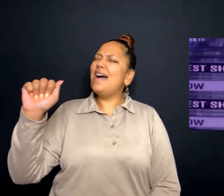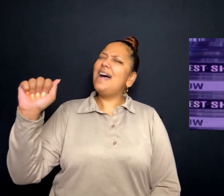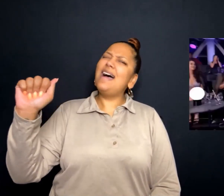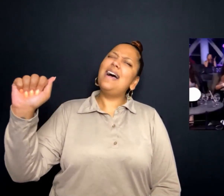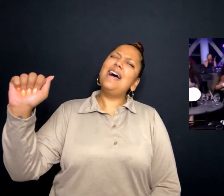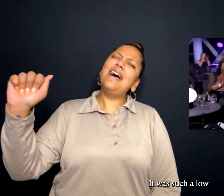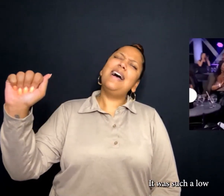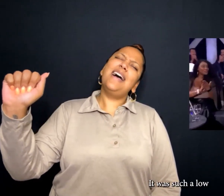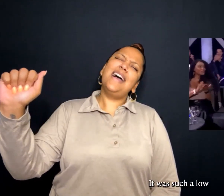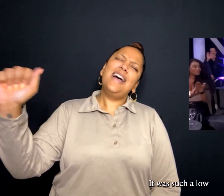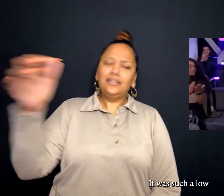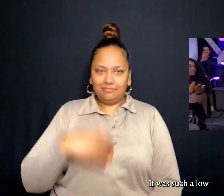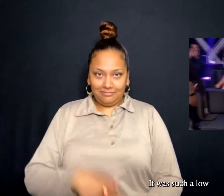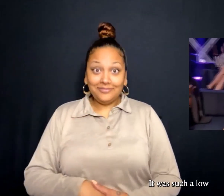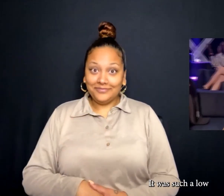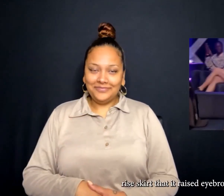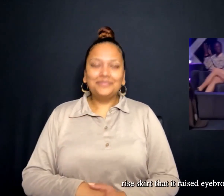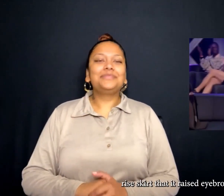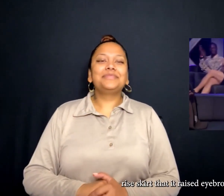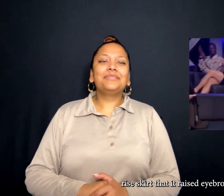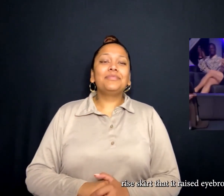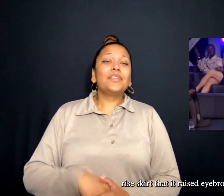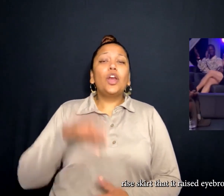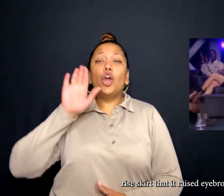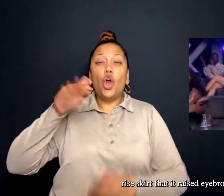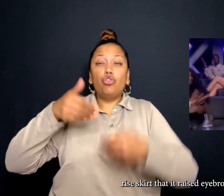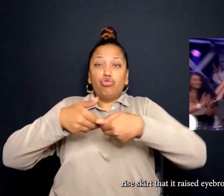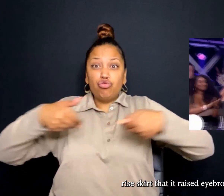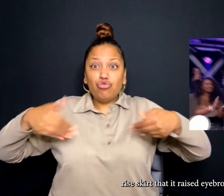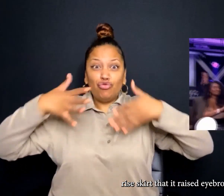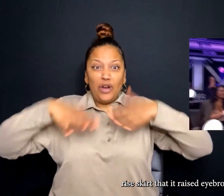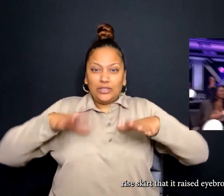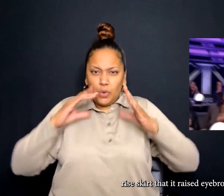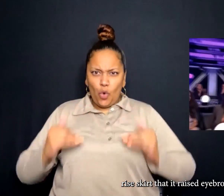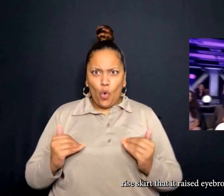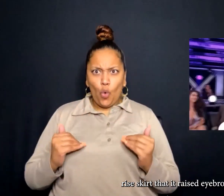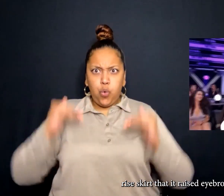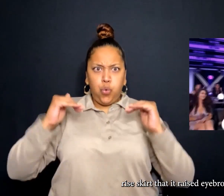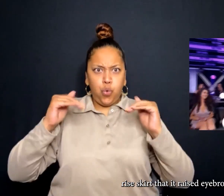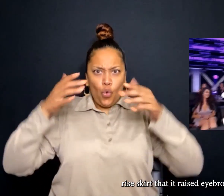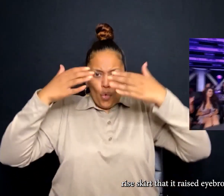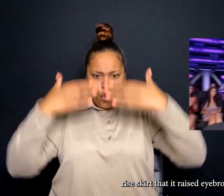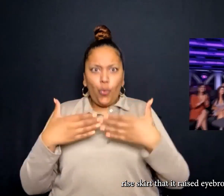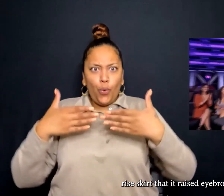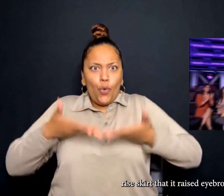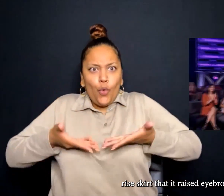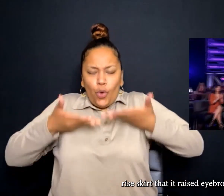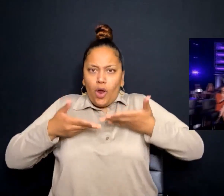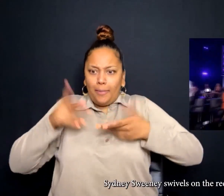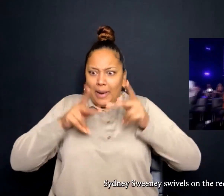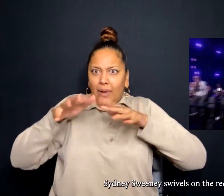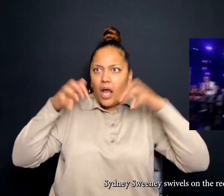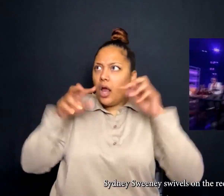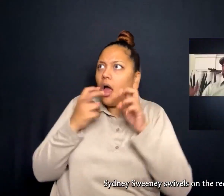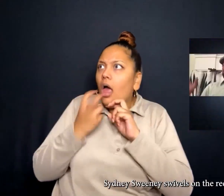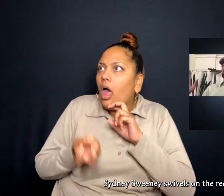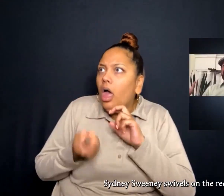It was such a low-rise skirt that it raised eyebrows. Sydney Sweeney